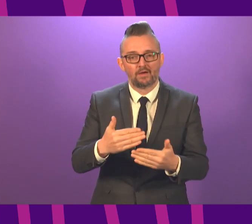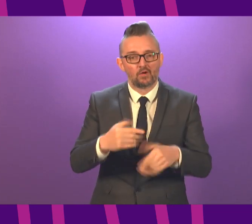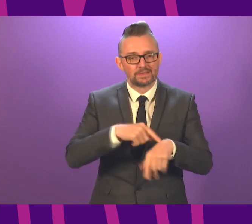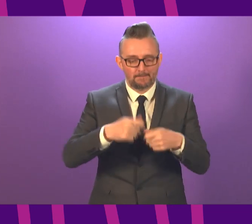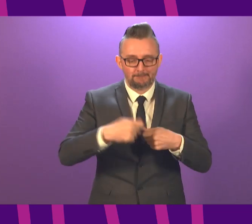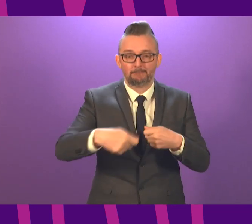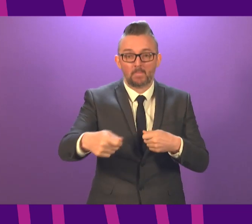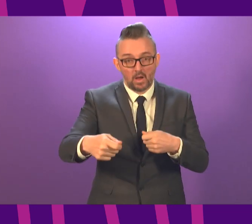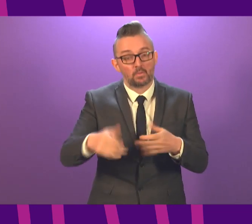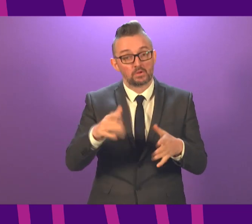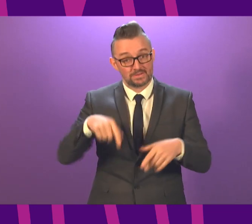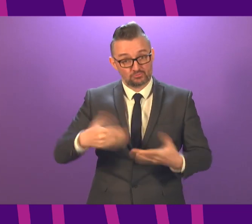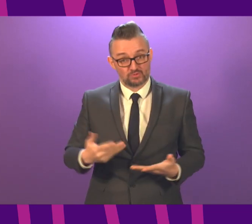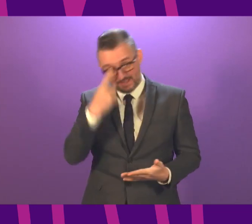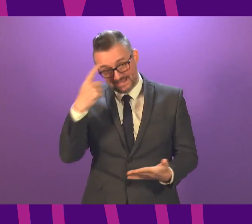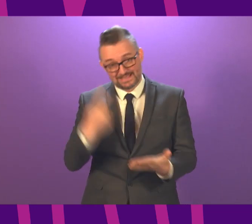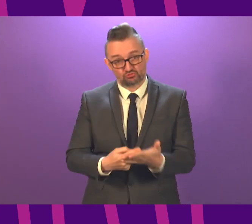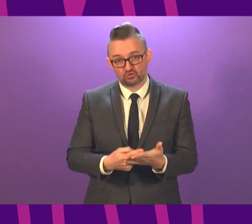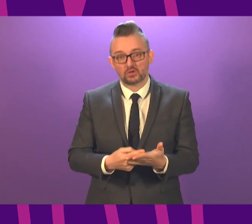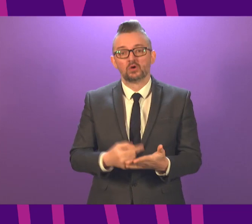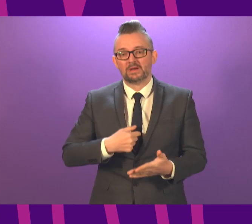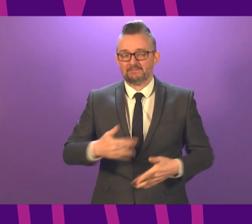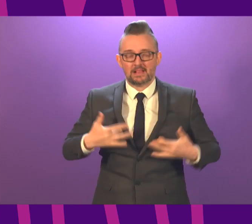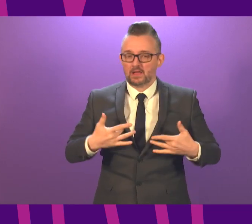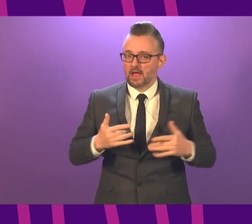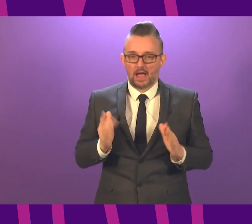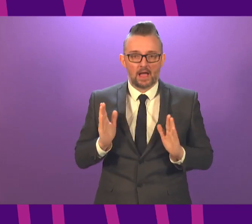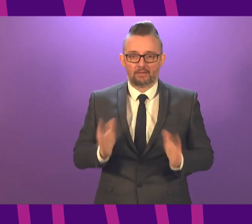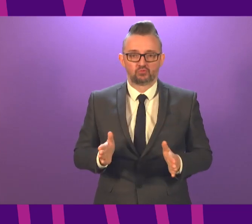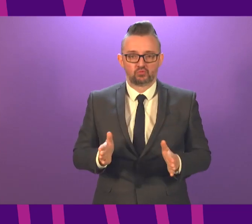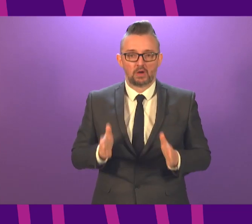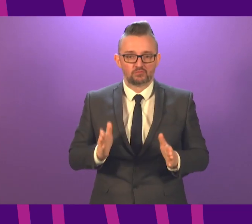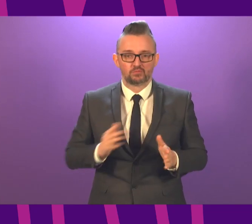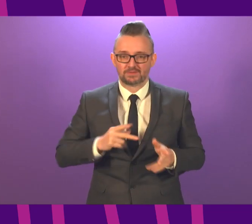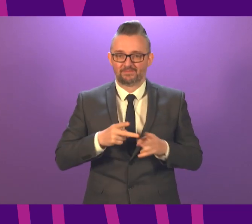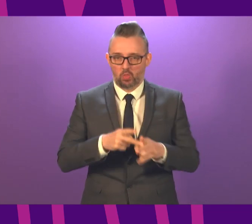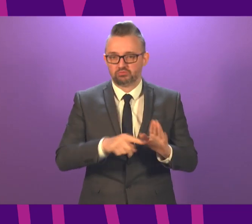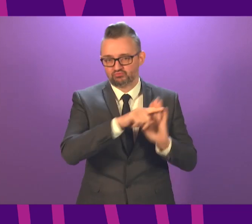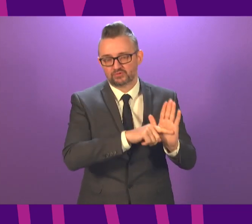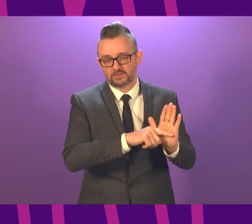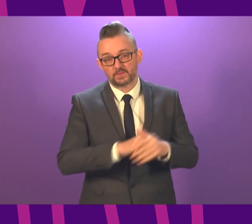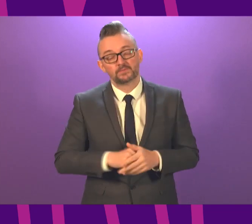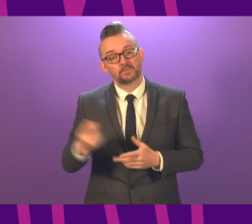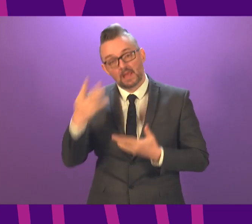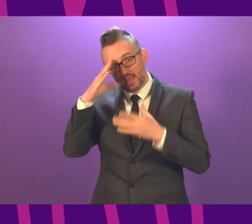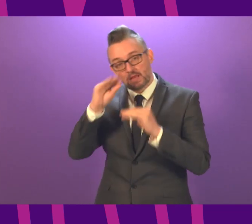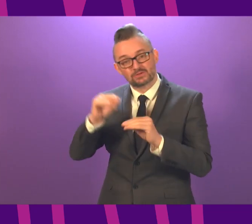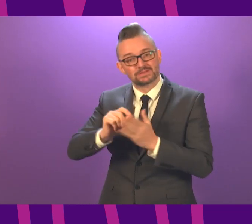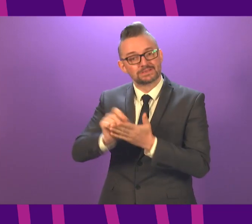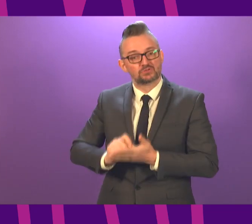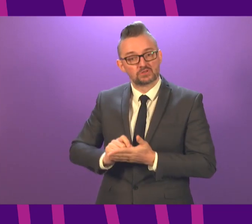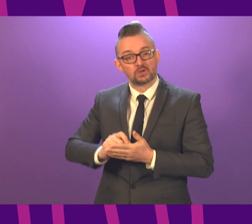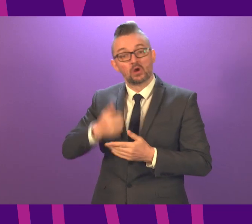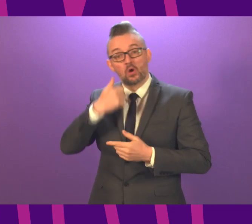possible. And this decision today is one that we deem necessary for the reasons I set out. We will, and the Education Secretary will set out